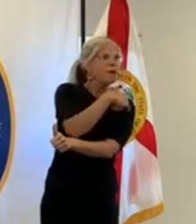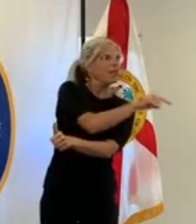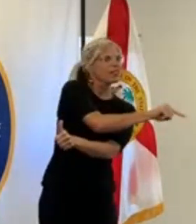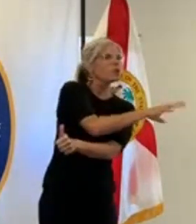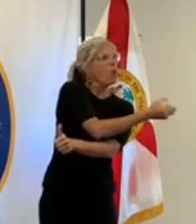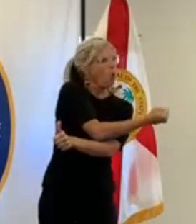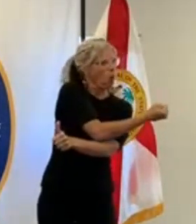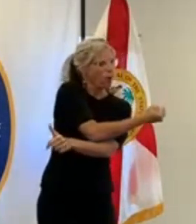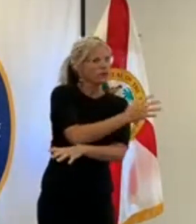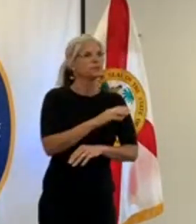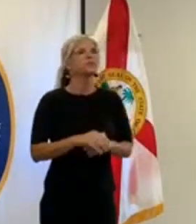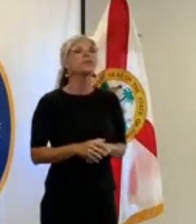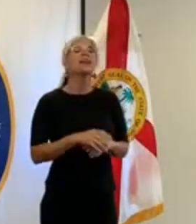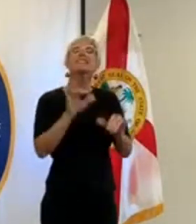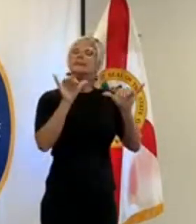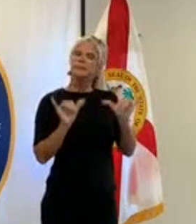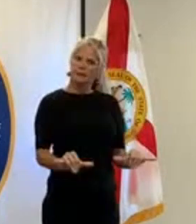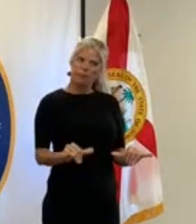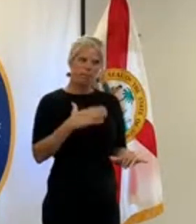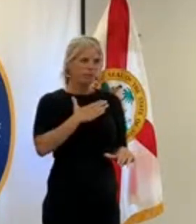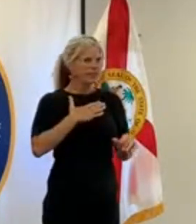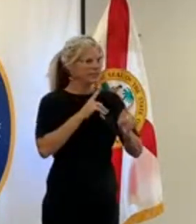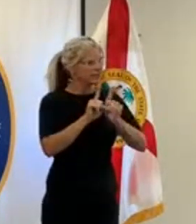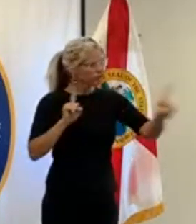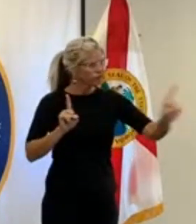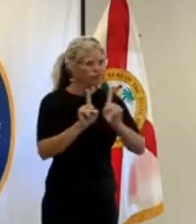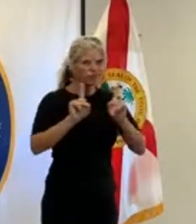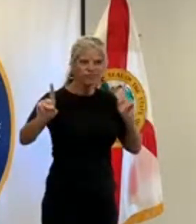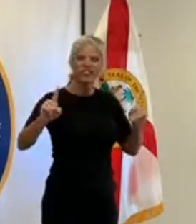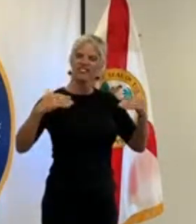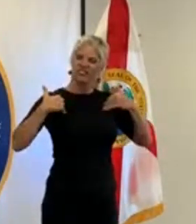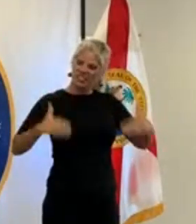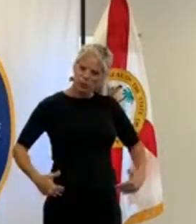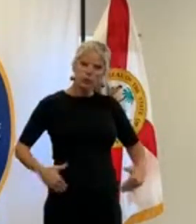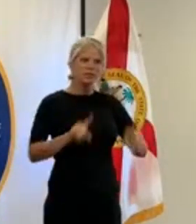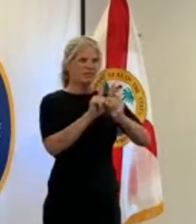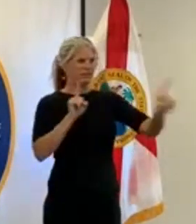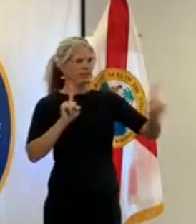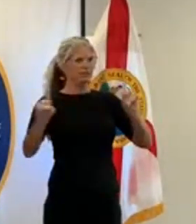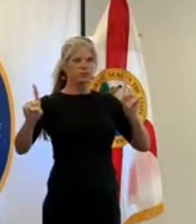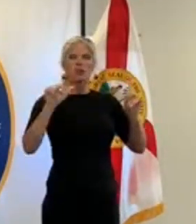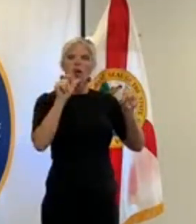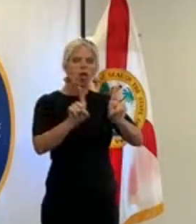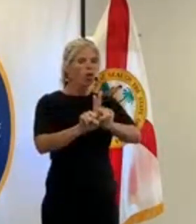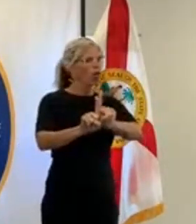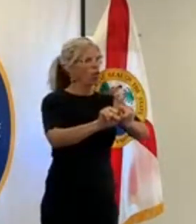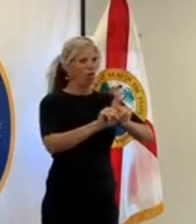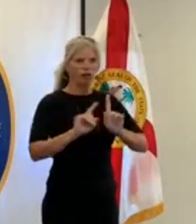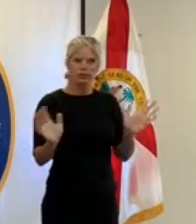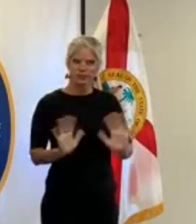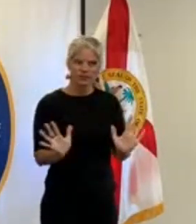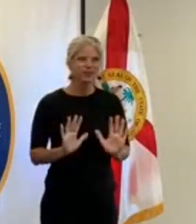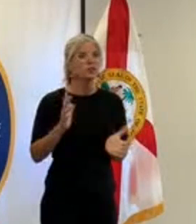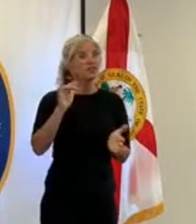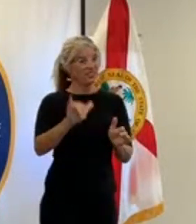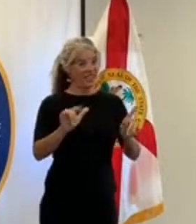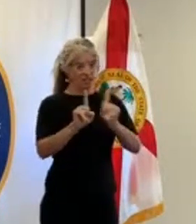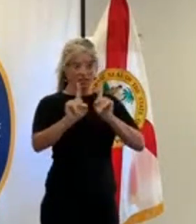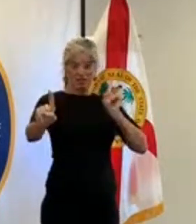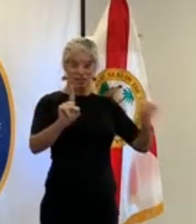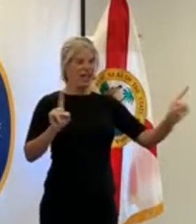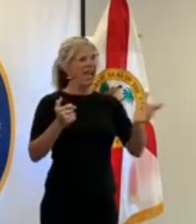physical distancing is going to be the most helpful thing to mitigate the strategies that we have out there for mitigating the